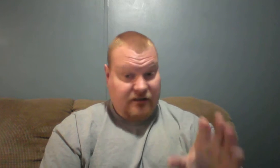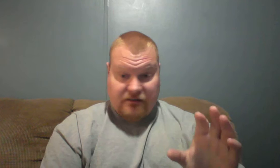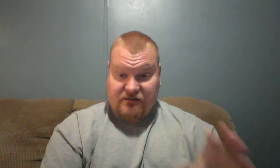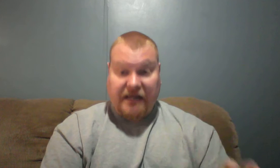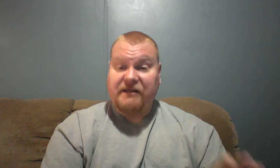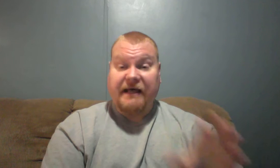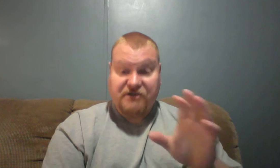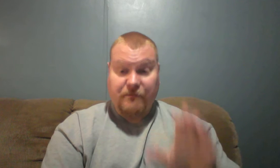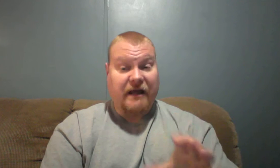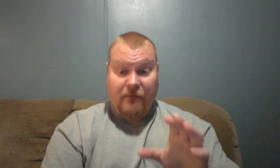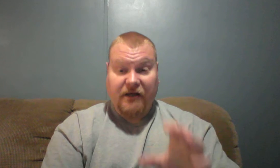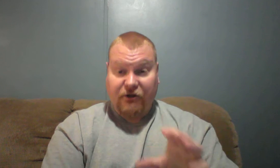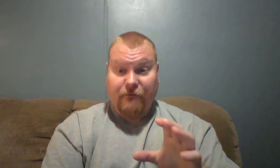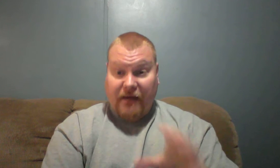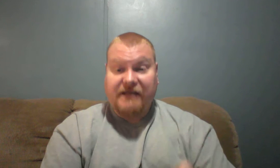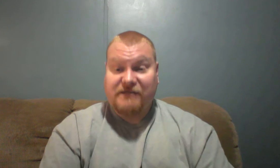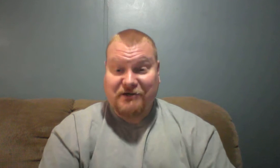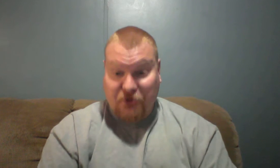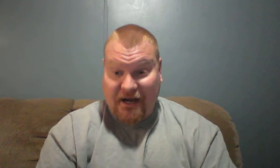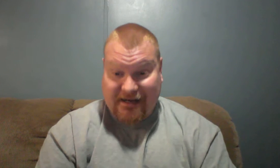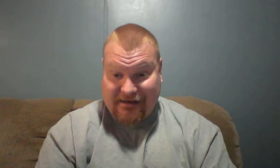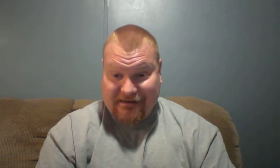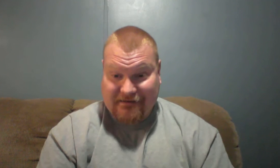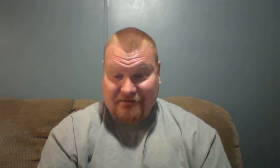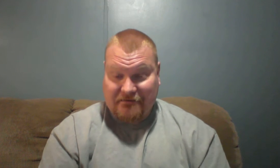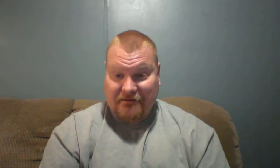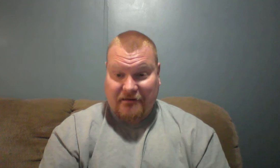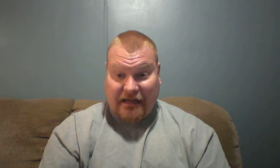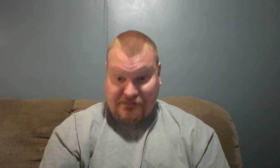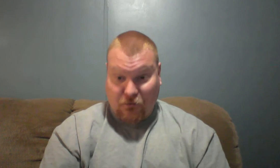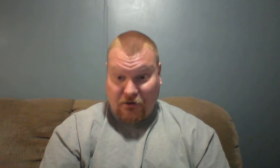That should be among your basic training as it were.